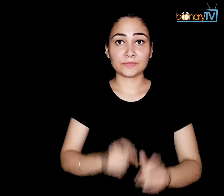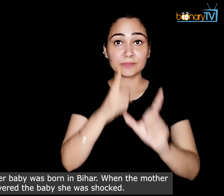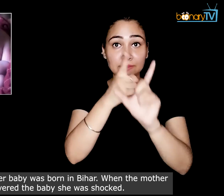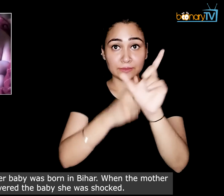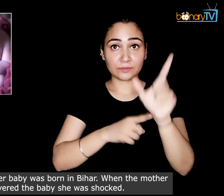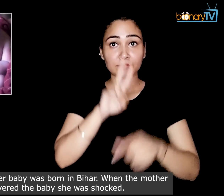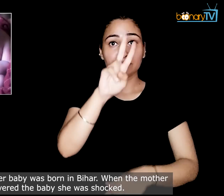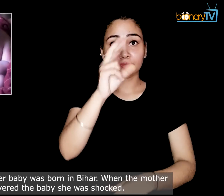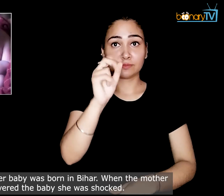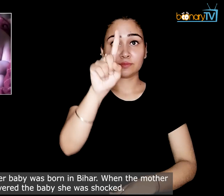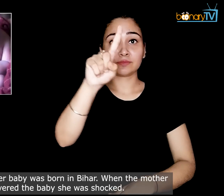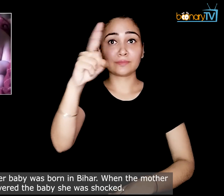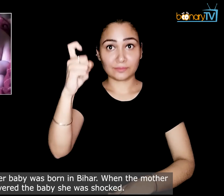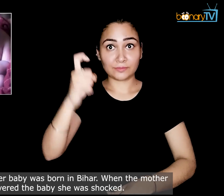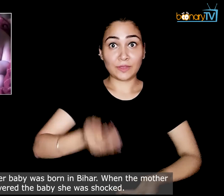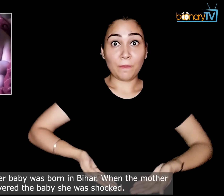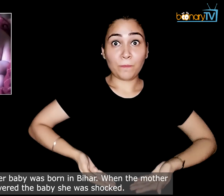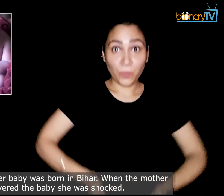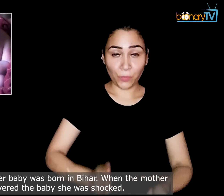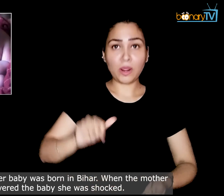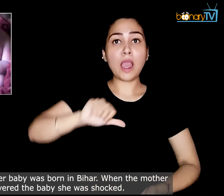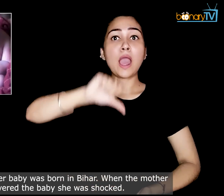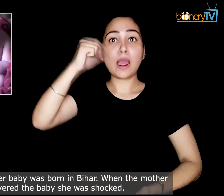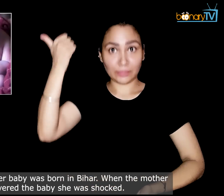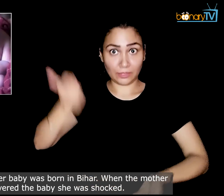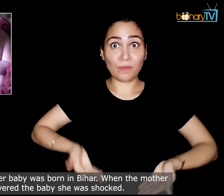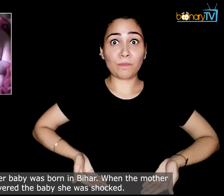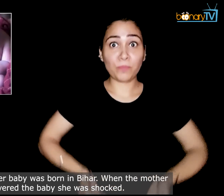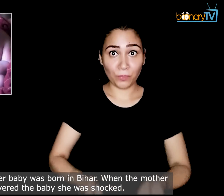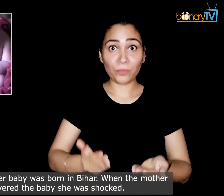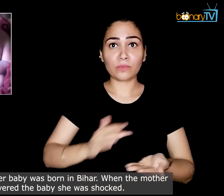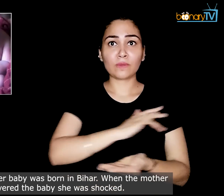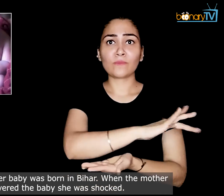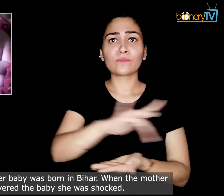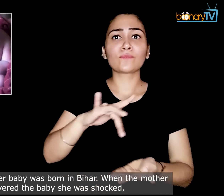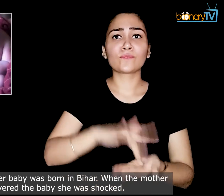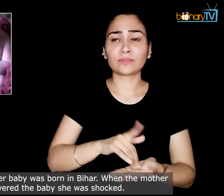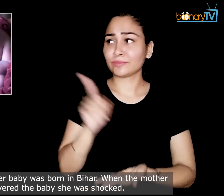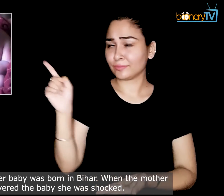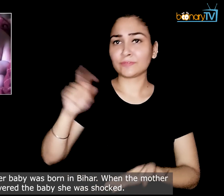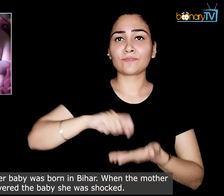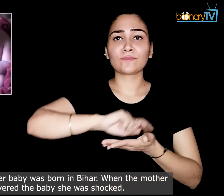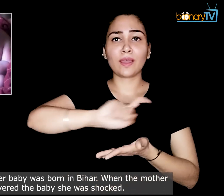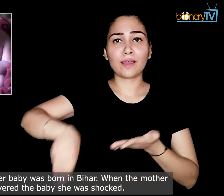In 2017, another baby was born in Bihar.